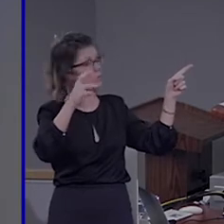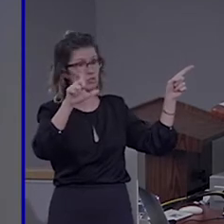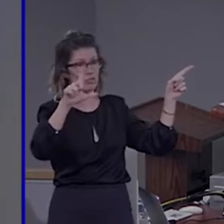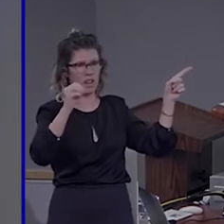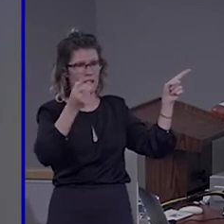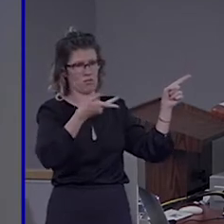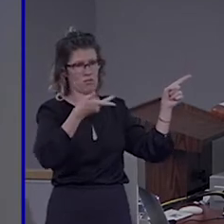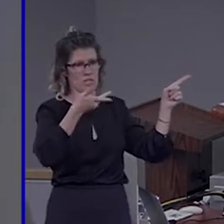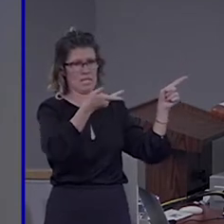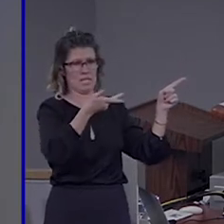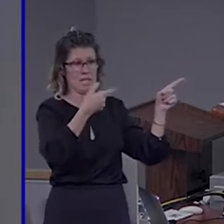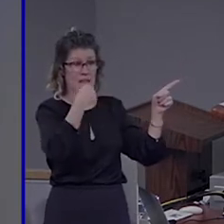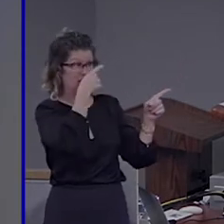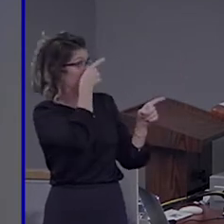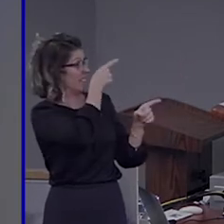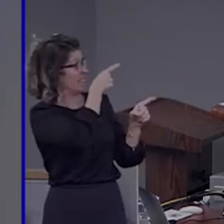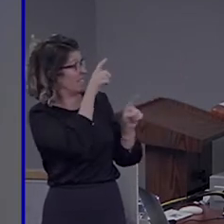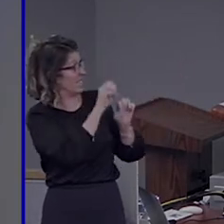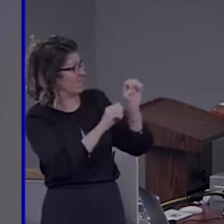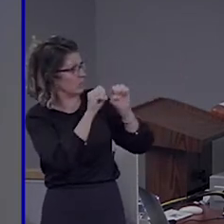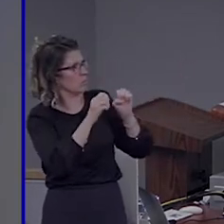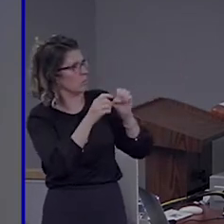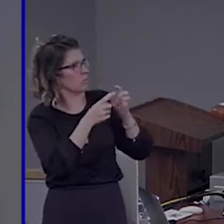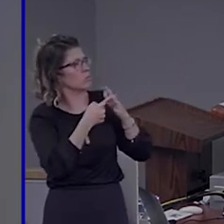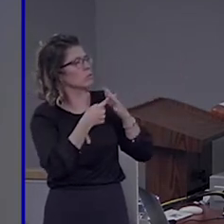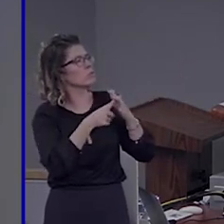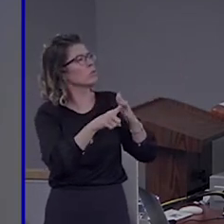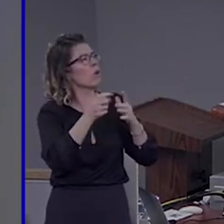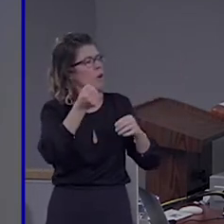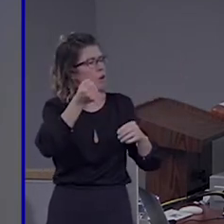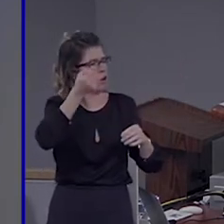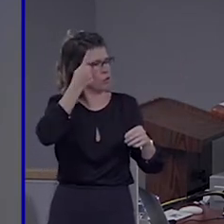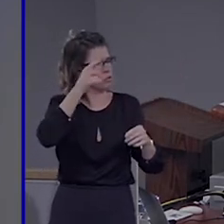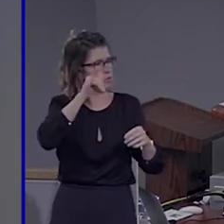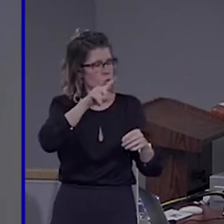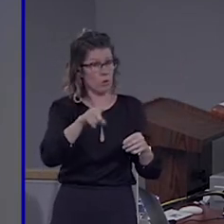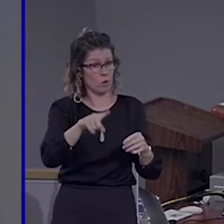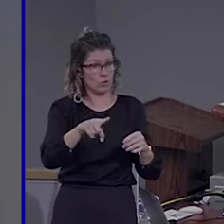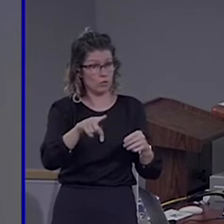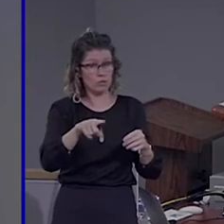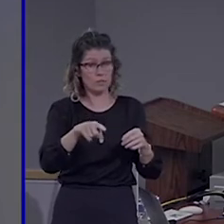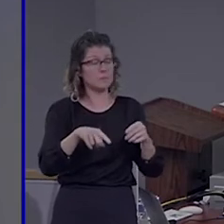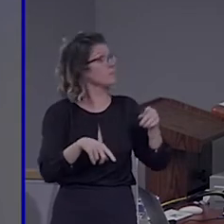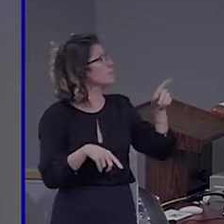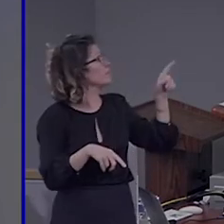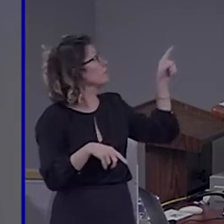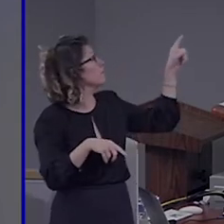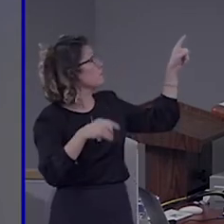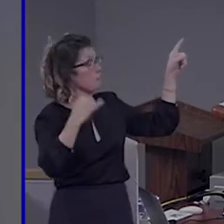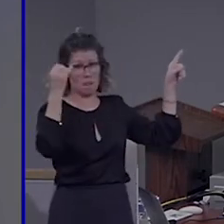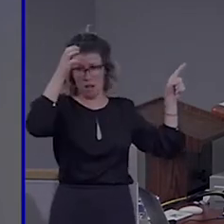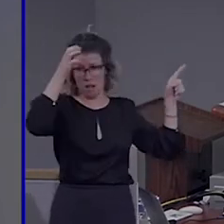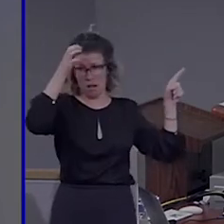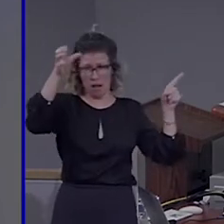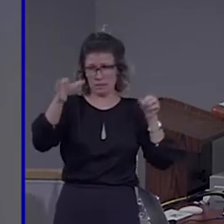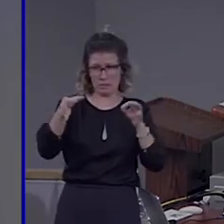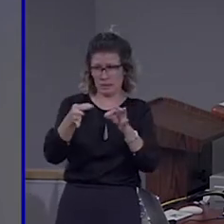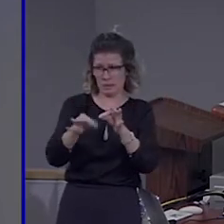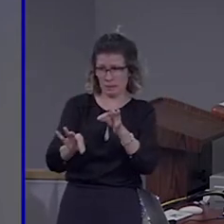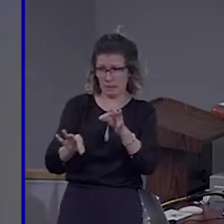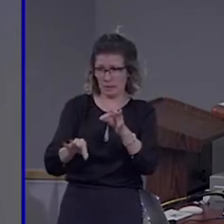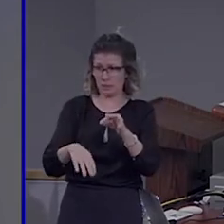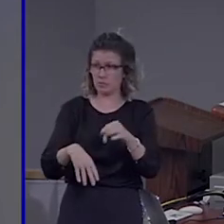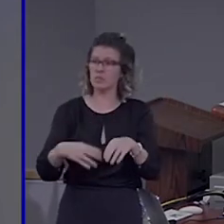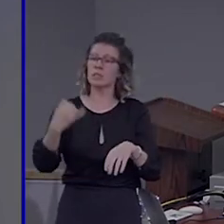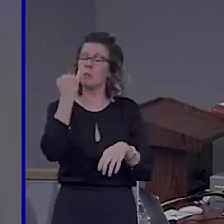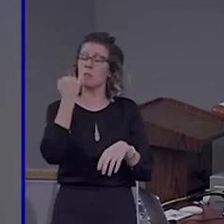experiments that we did that shed some light on the problem, where the idea was very simple. If there is an operation that takes